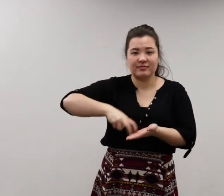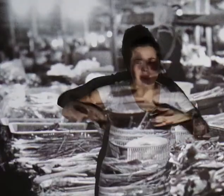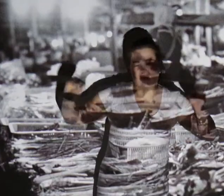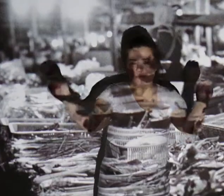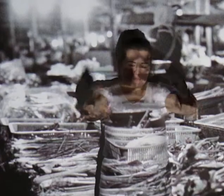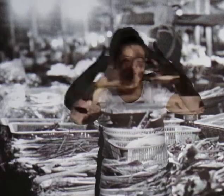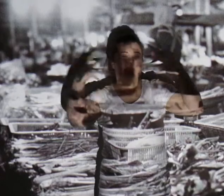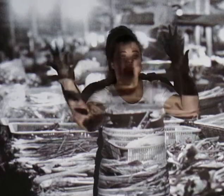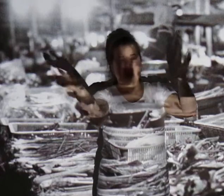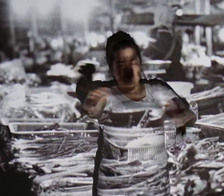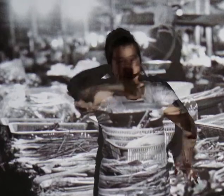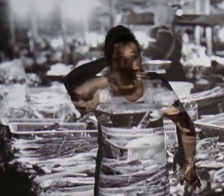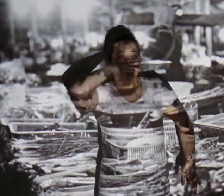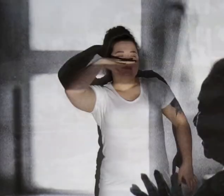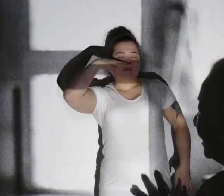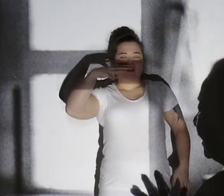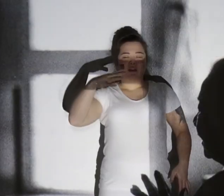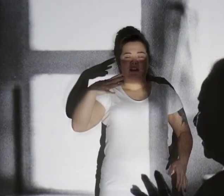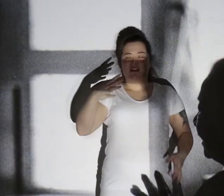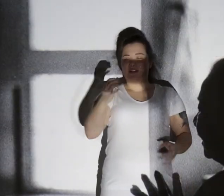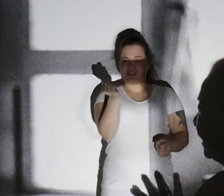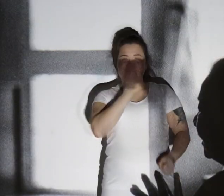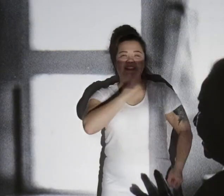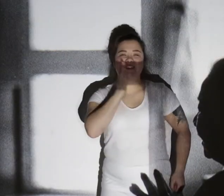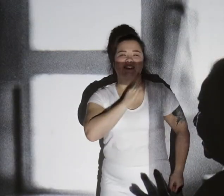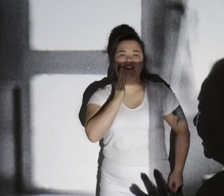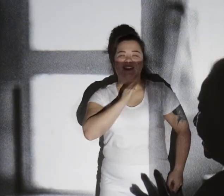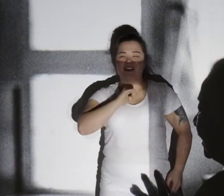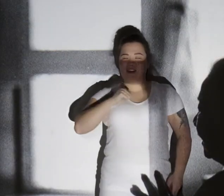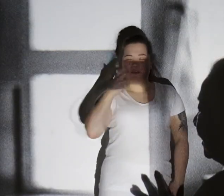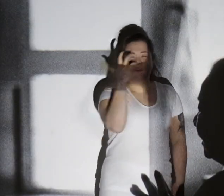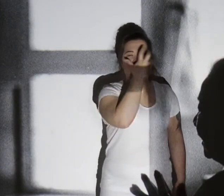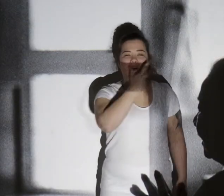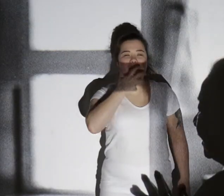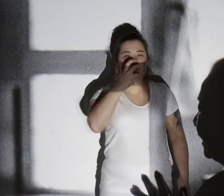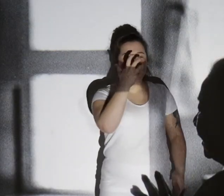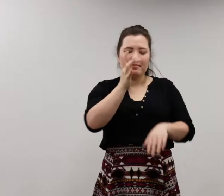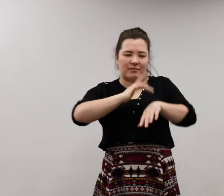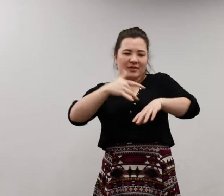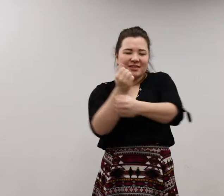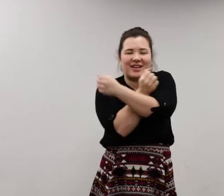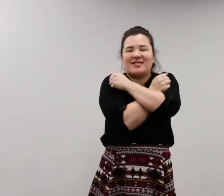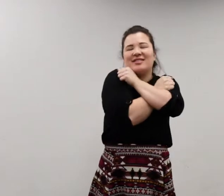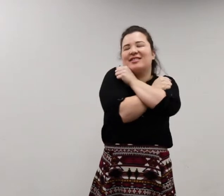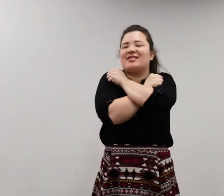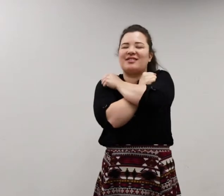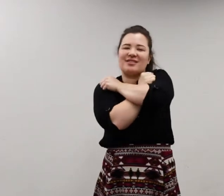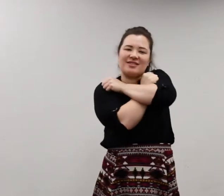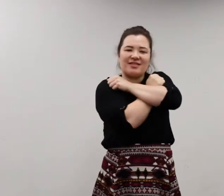Thick air of spices and warmth and tenderness enters my nose